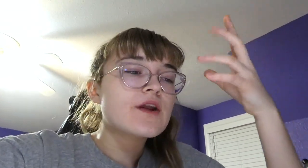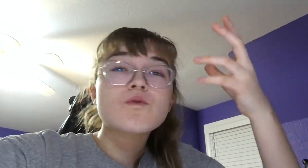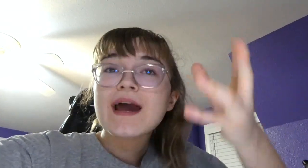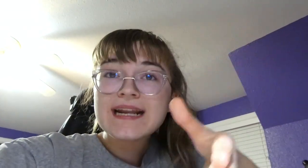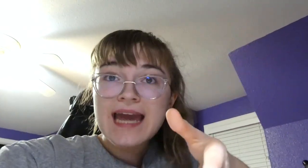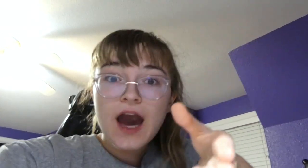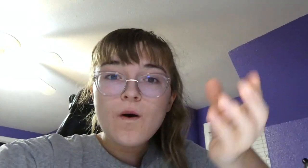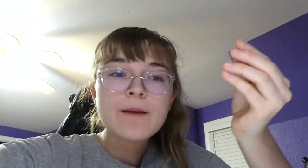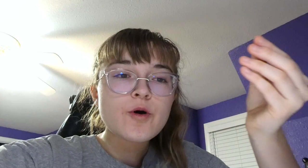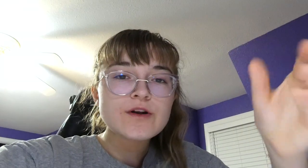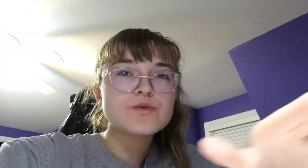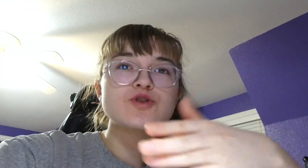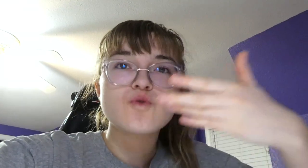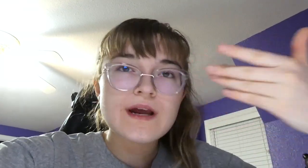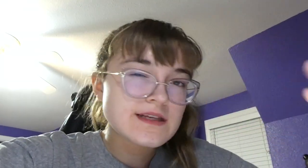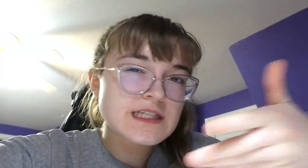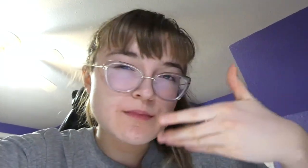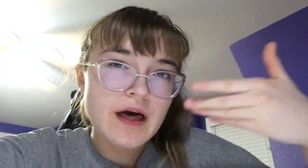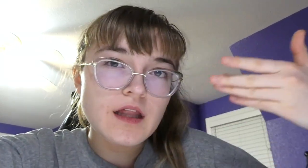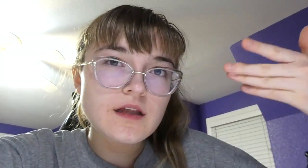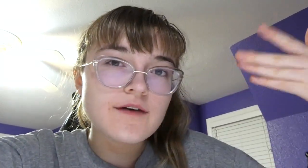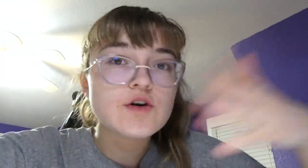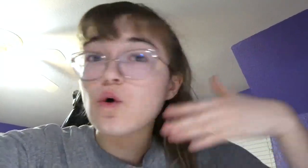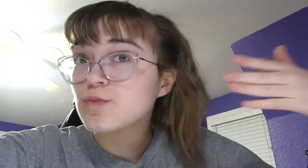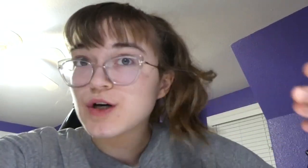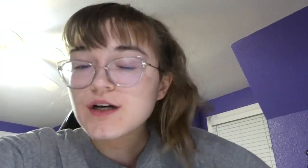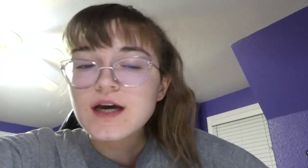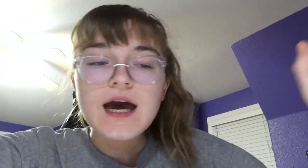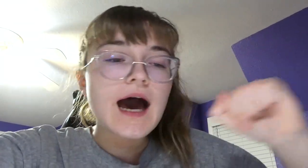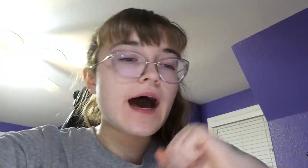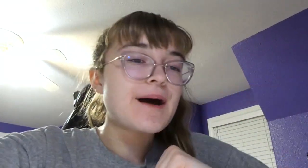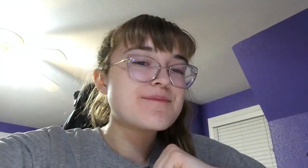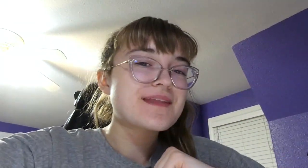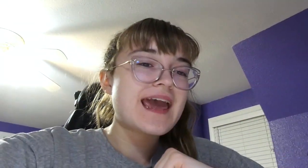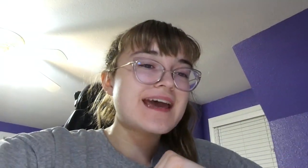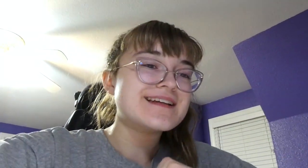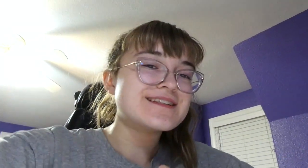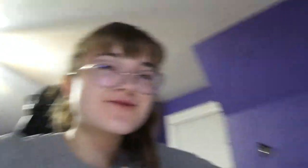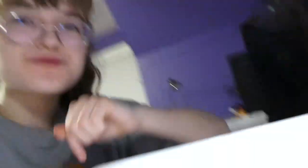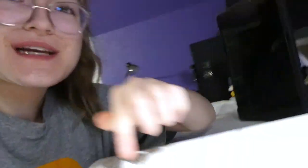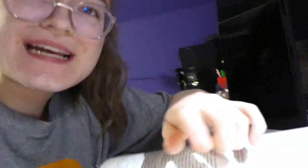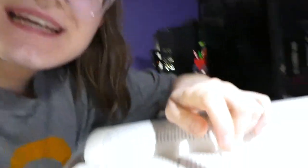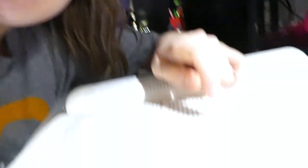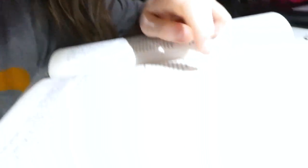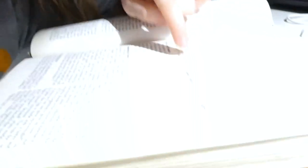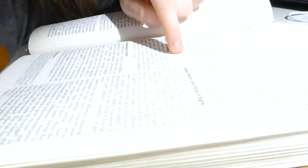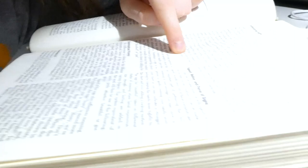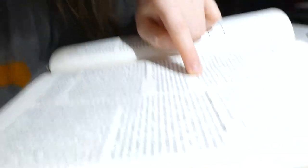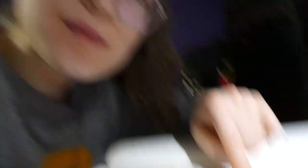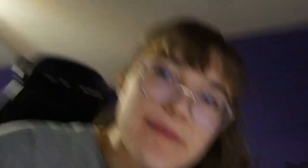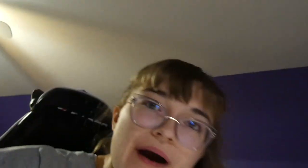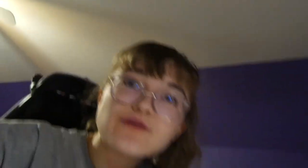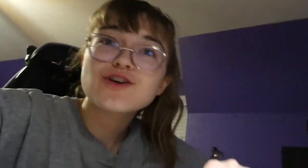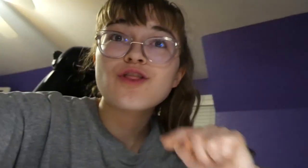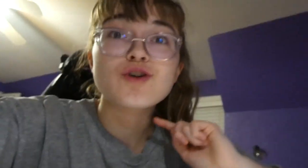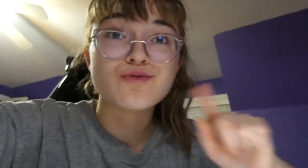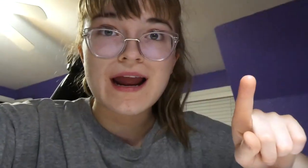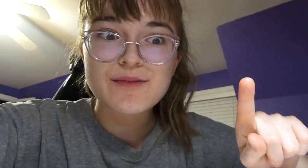right now I'm going to enjoy the smell of an old book, um, and read a little bit about the grammar.